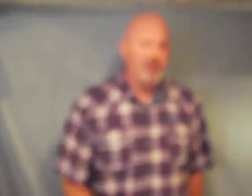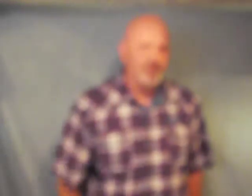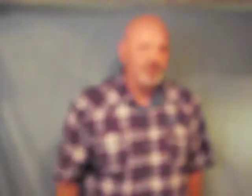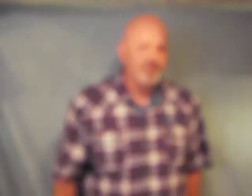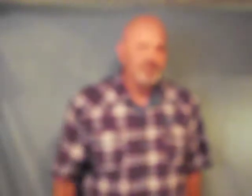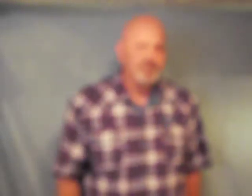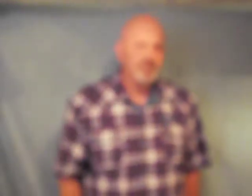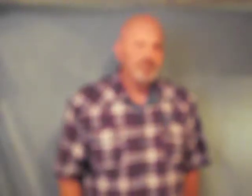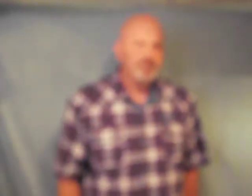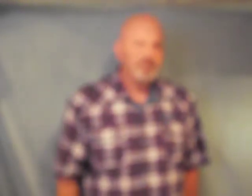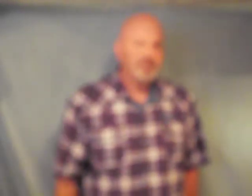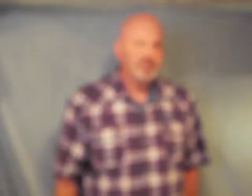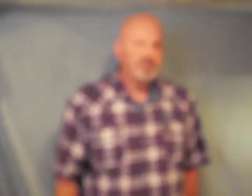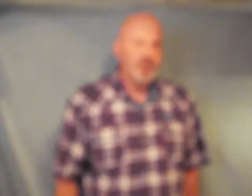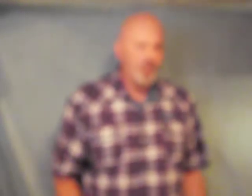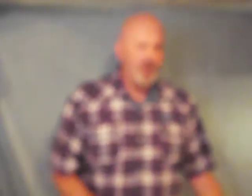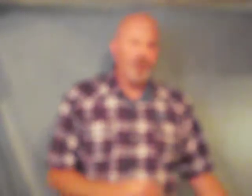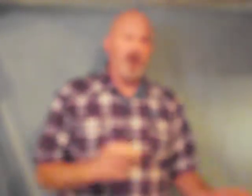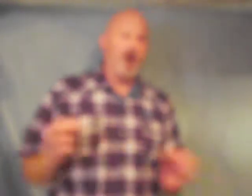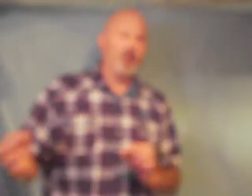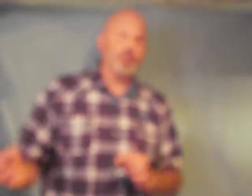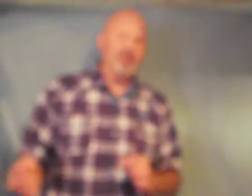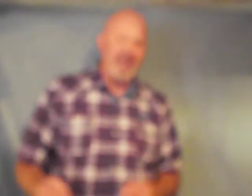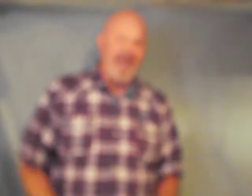where we all reside